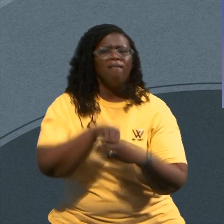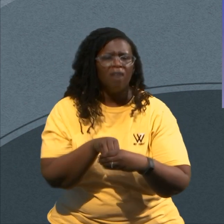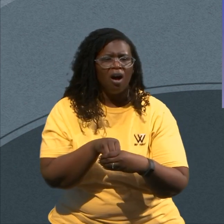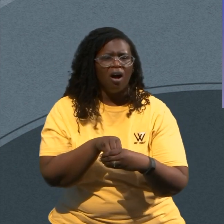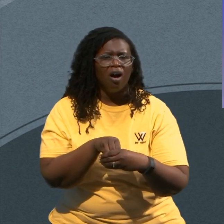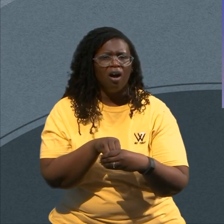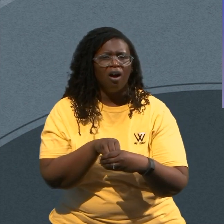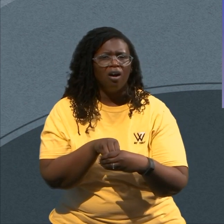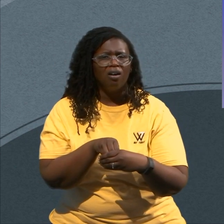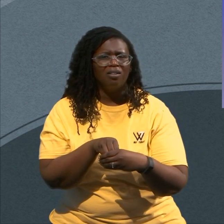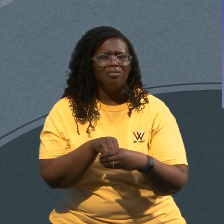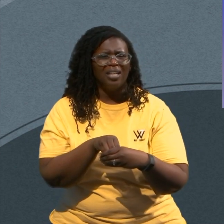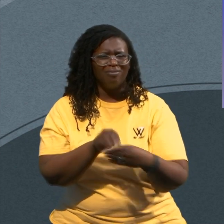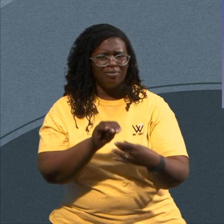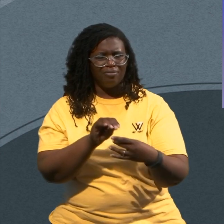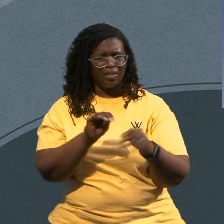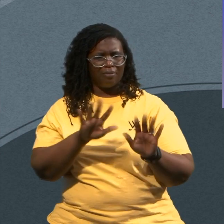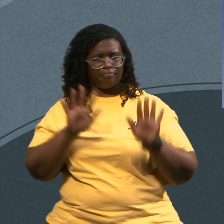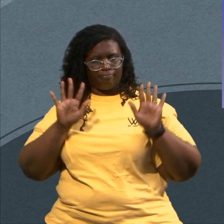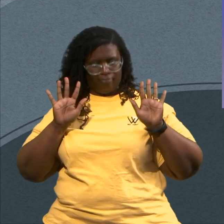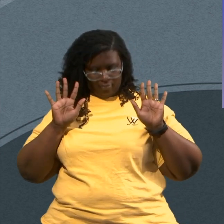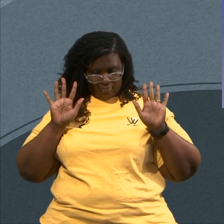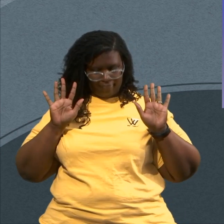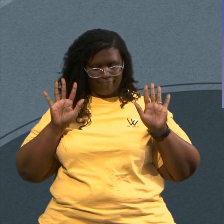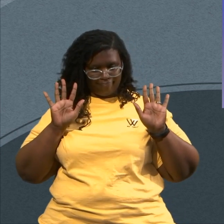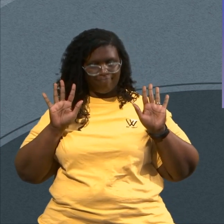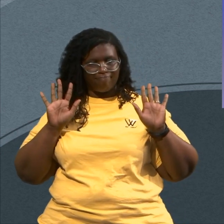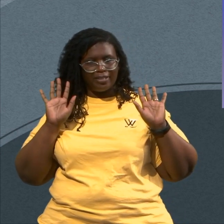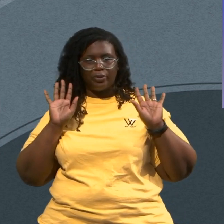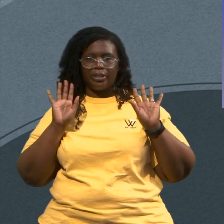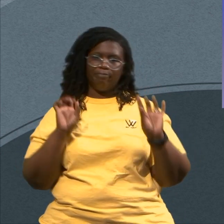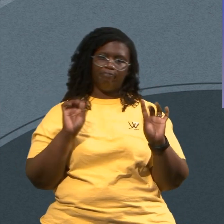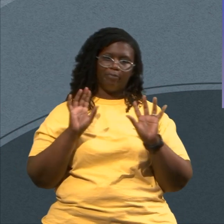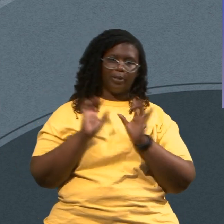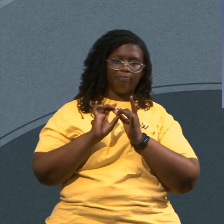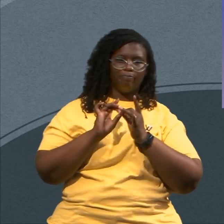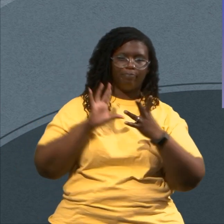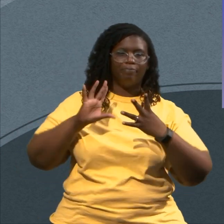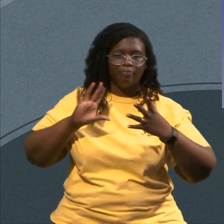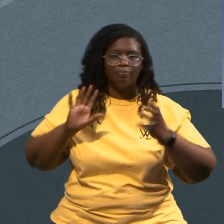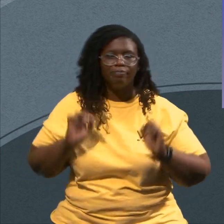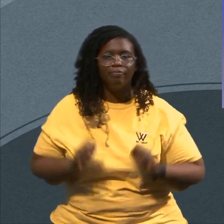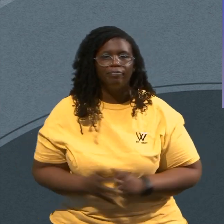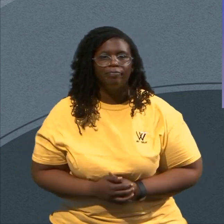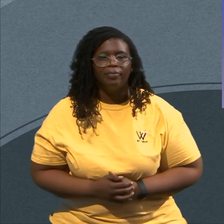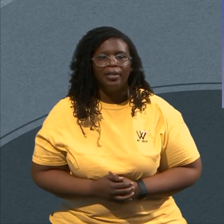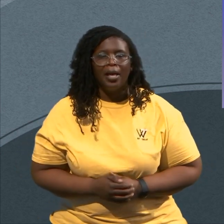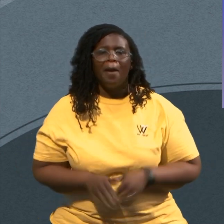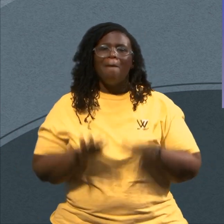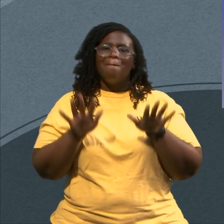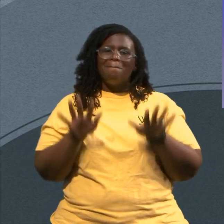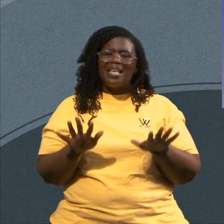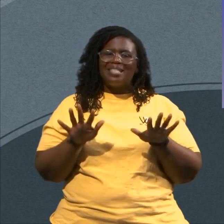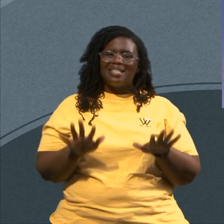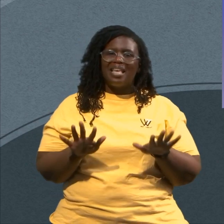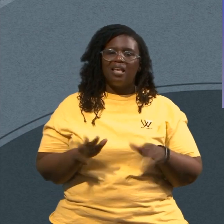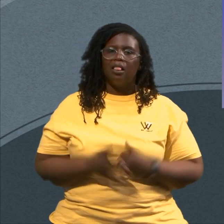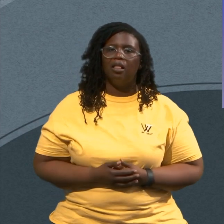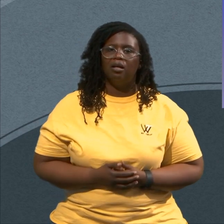Turn It Loose It Literally Means Let It Go The Idea Of Be Still Is One Of Total And Complete